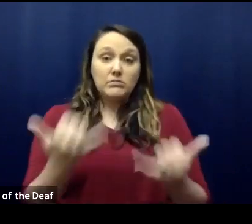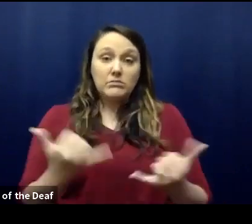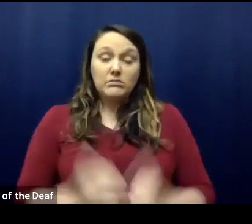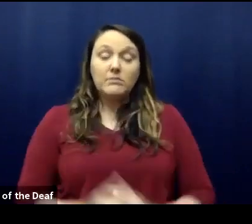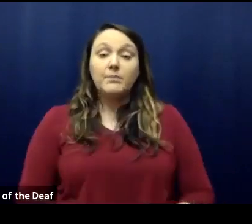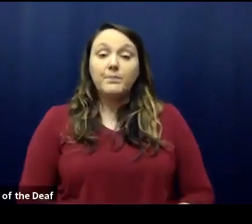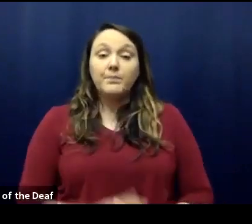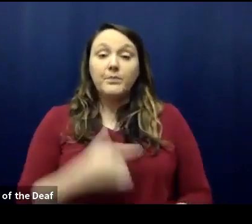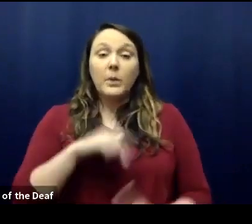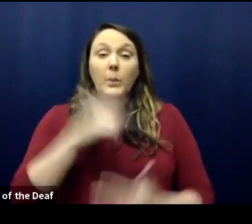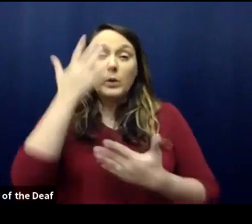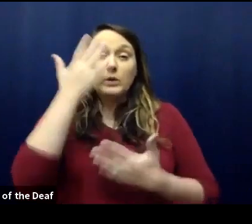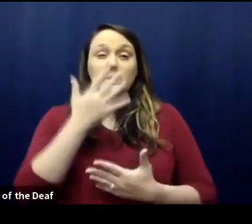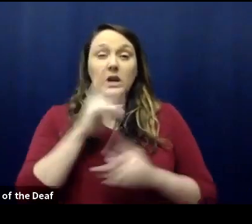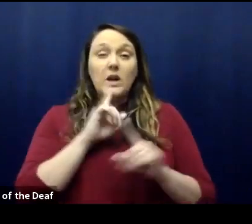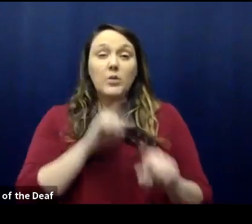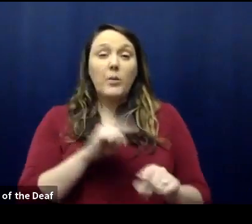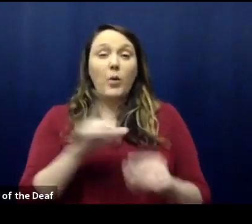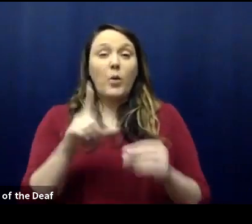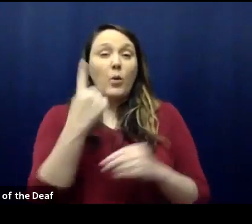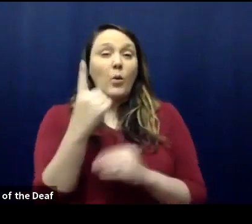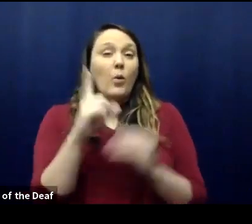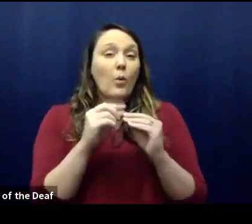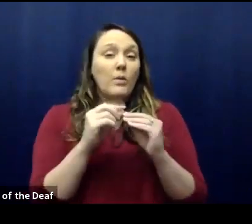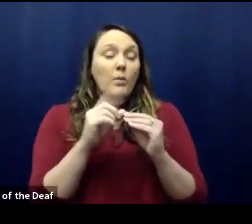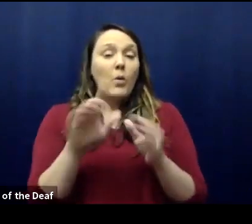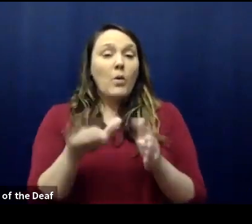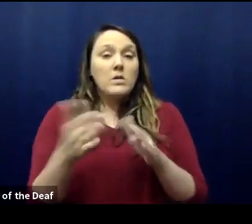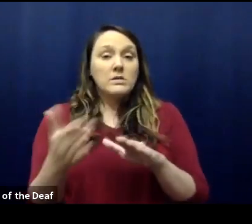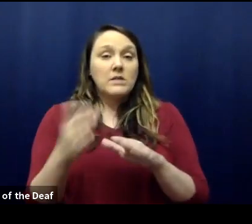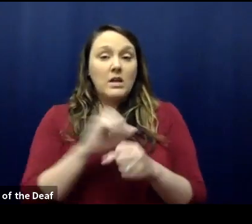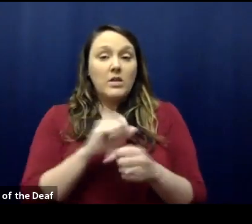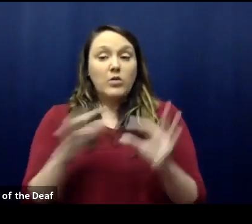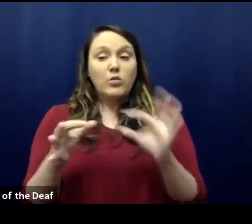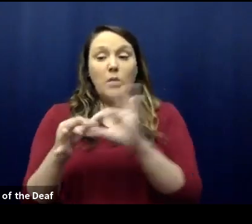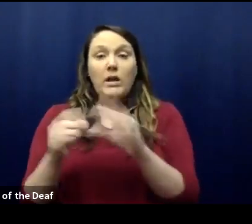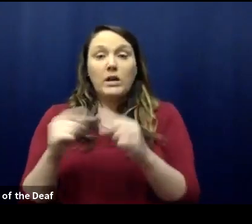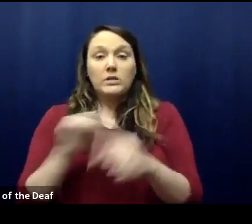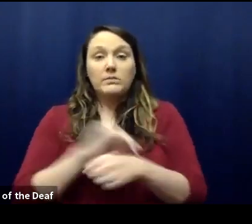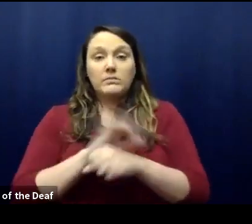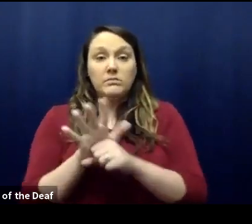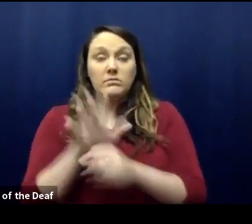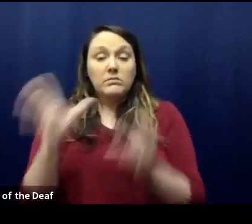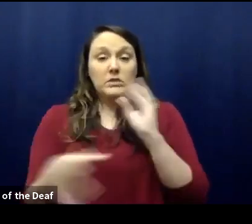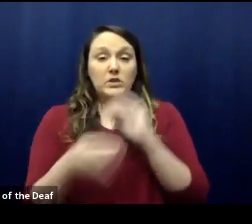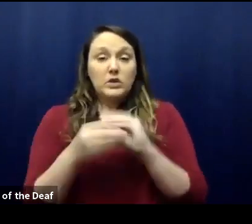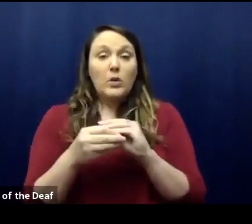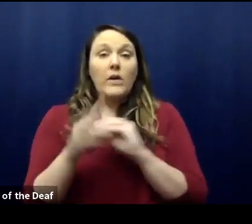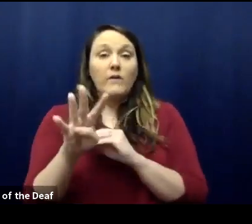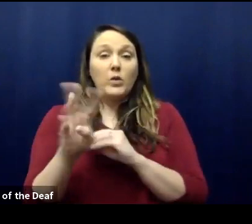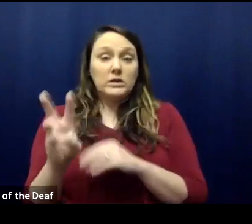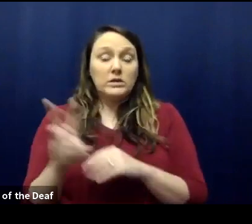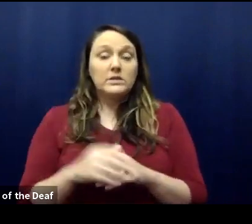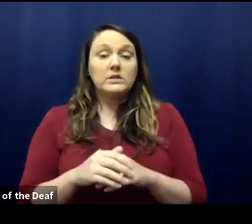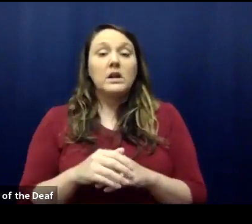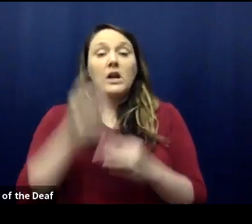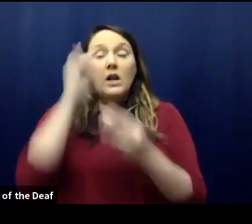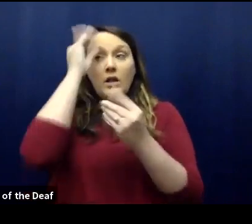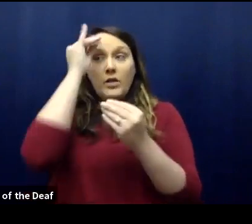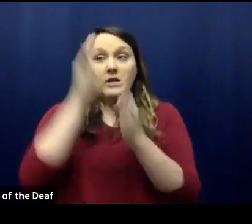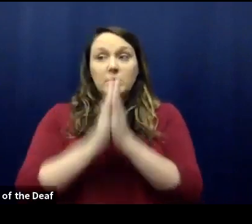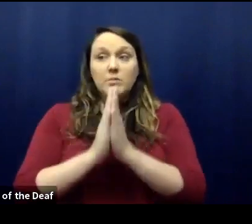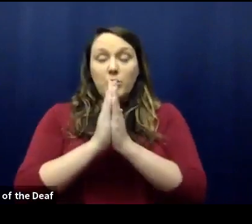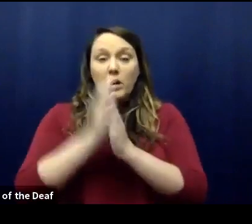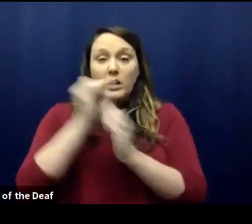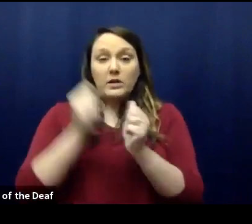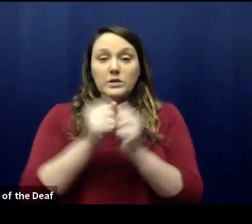We are saddened to report one additional death related to COVID-19, bringing our total to 46. Our thoughts and prayers are, of course, with